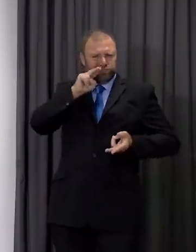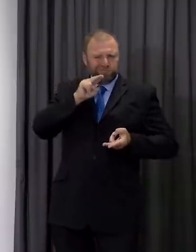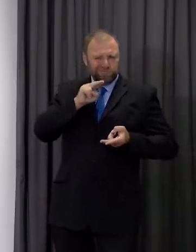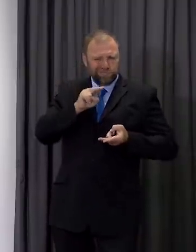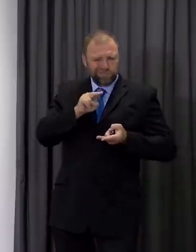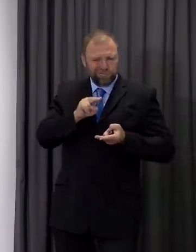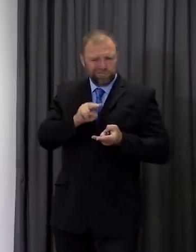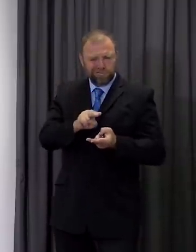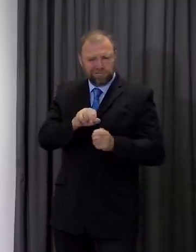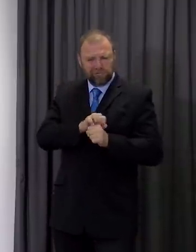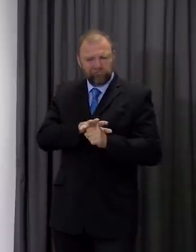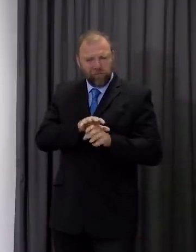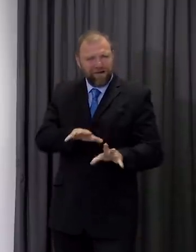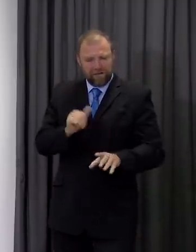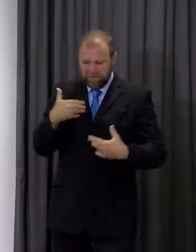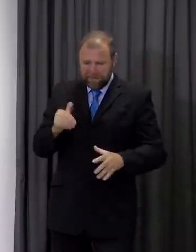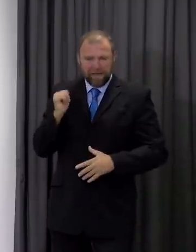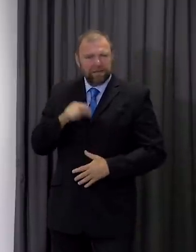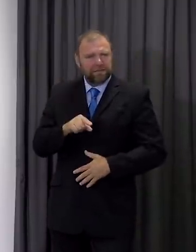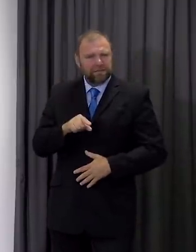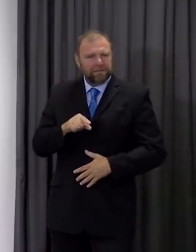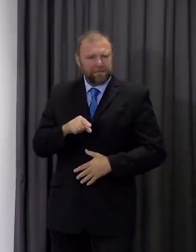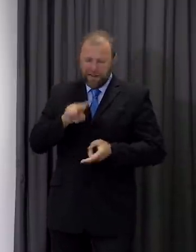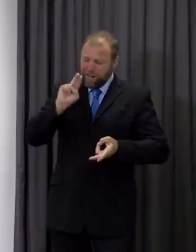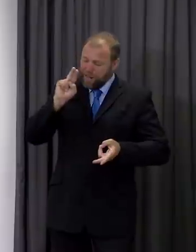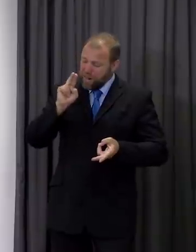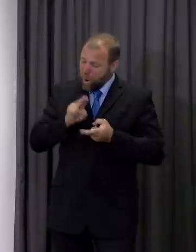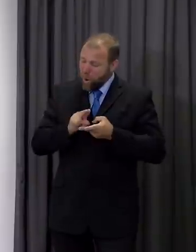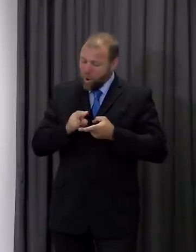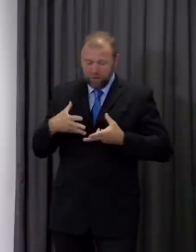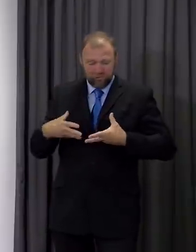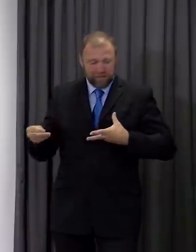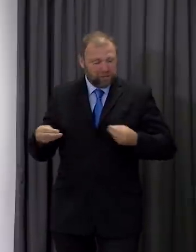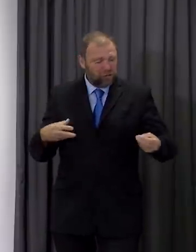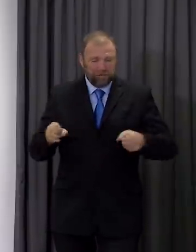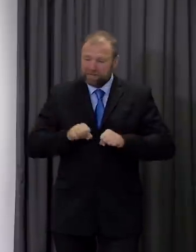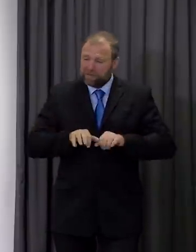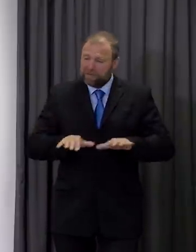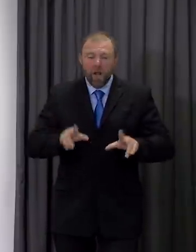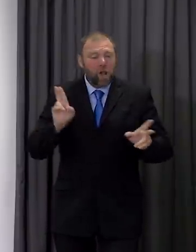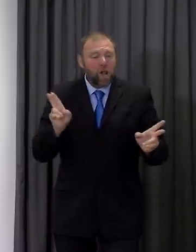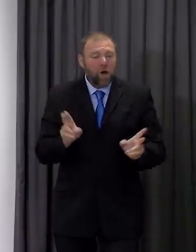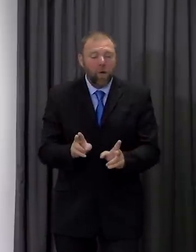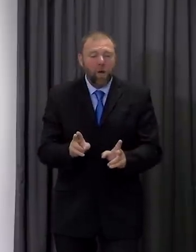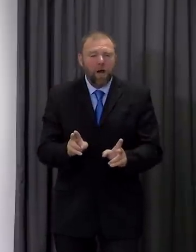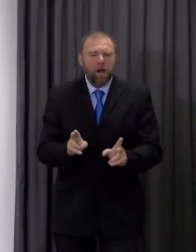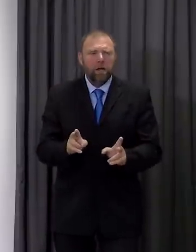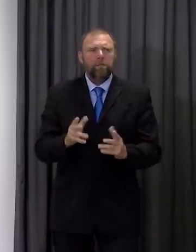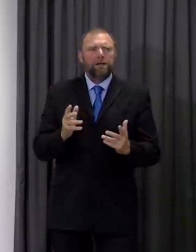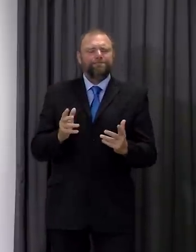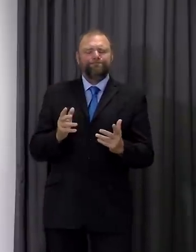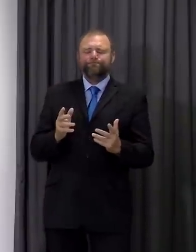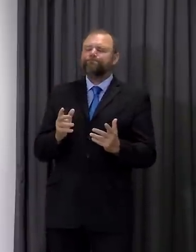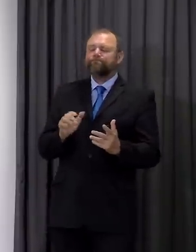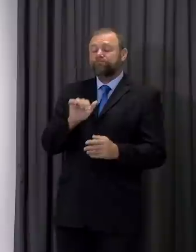were in a position with low levels of transmission to have further easements. The challenge is that we've seen some people